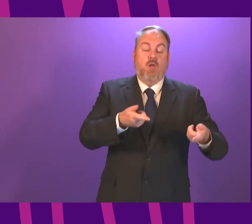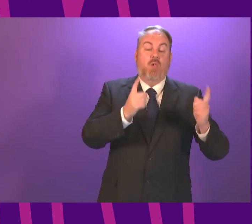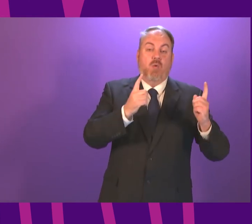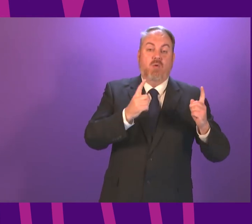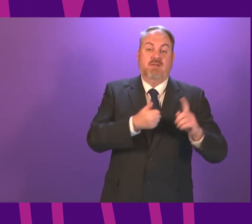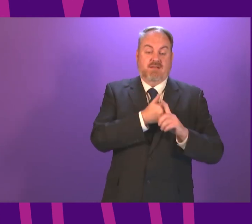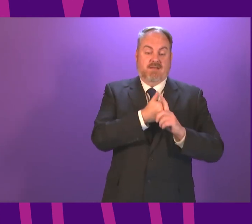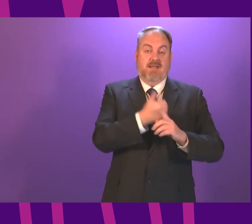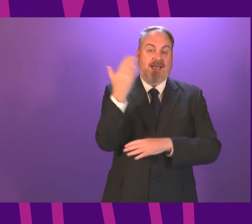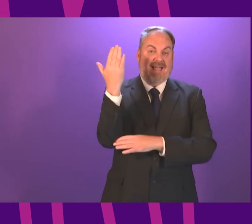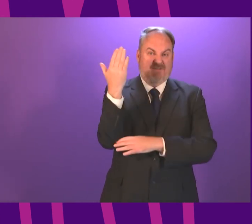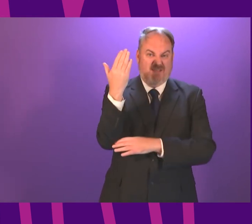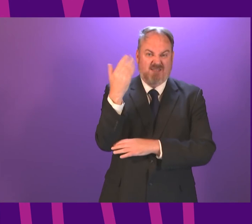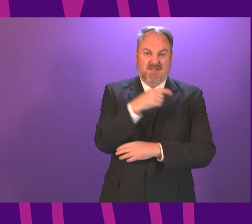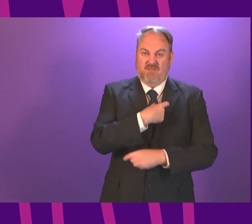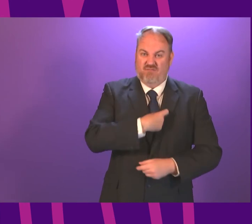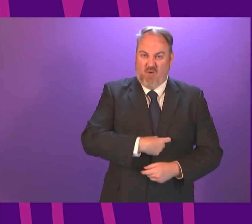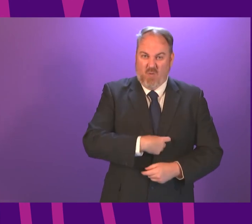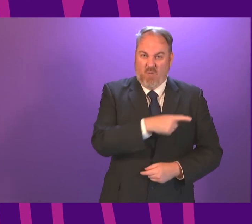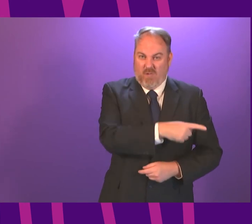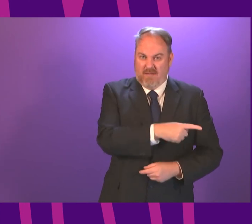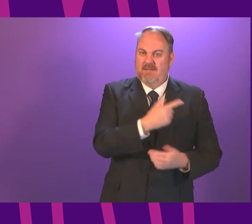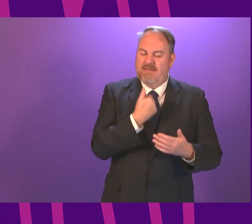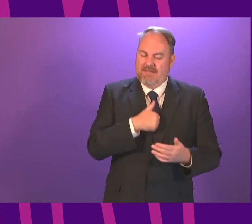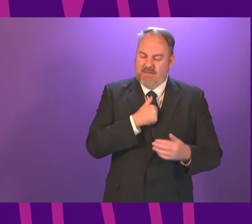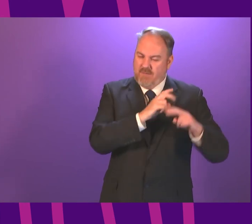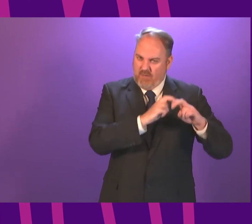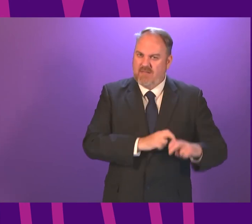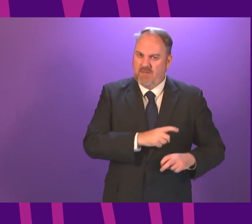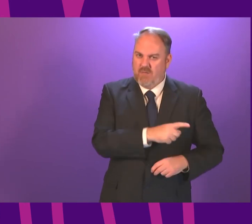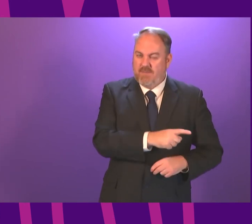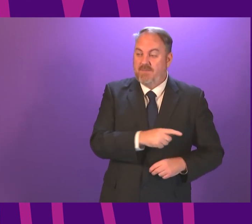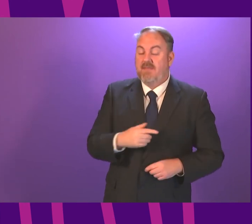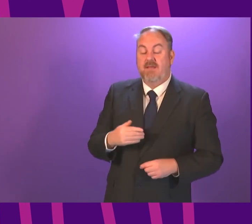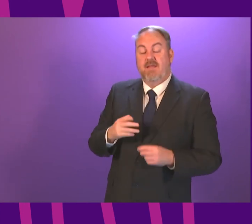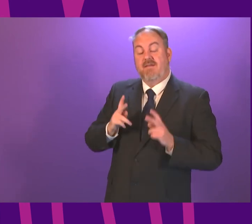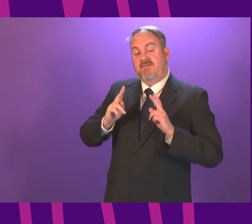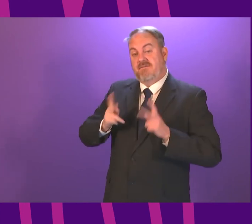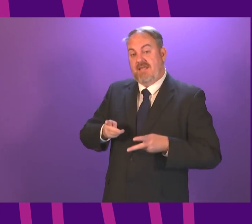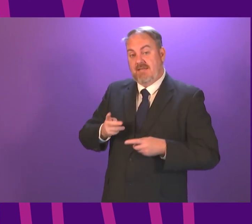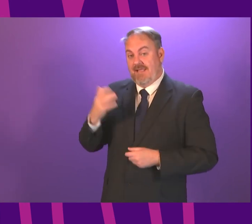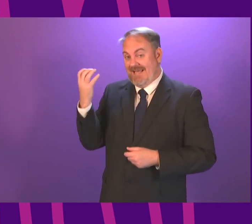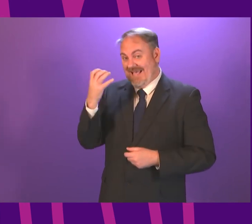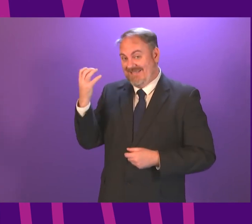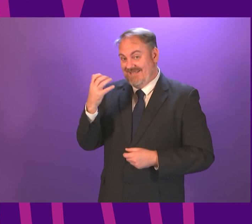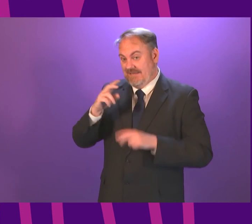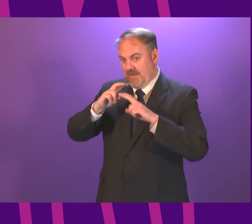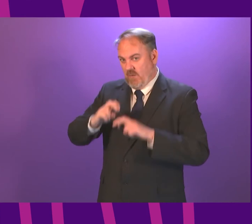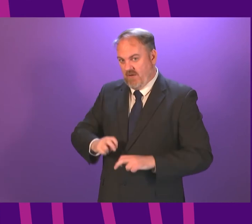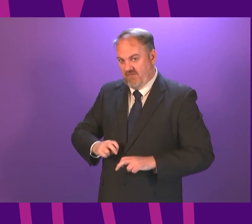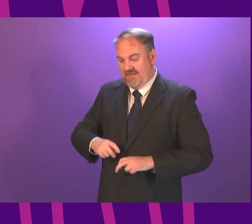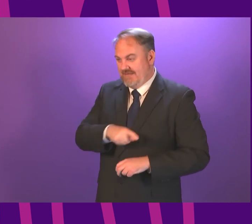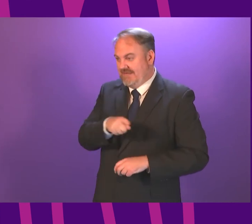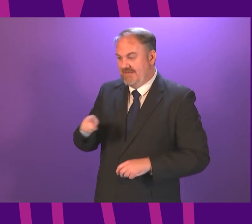the conflicts of interest including appointing a Director of Prosecutions. Fatal accident inquiries must be removed from the Crown Office as families